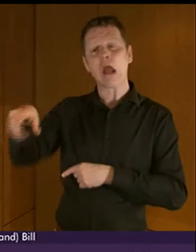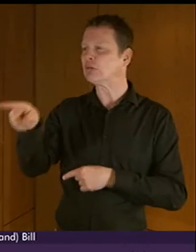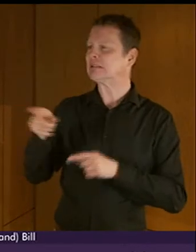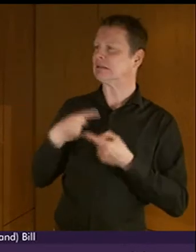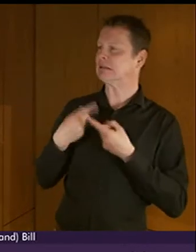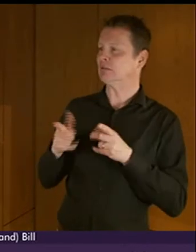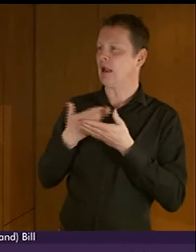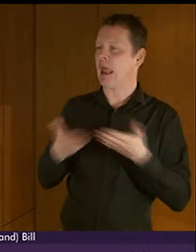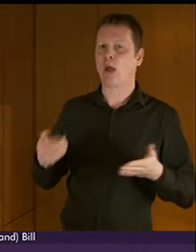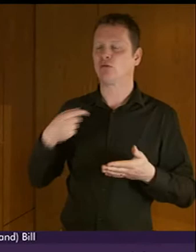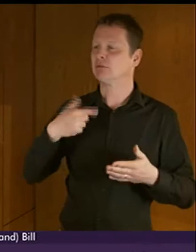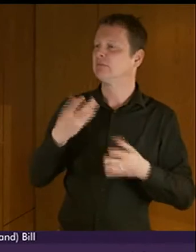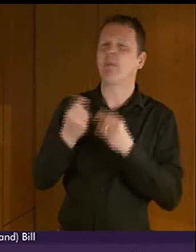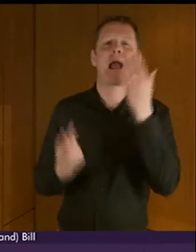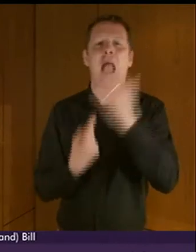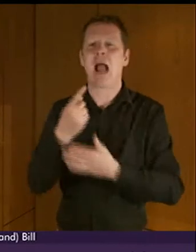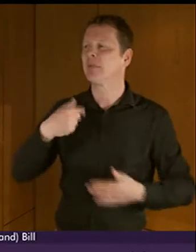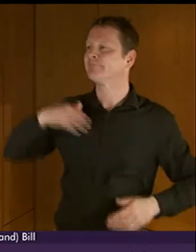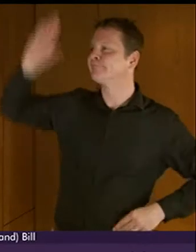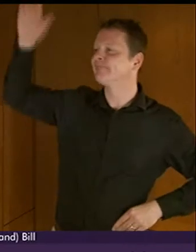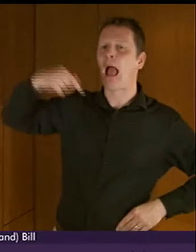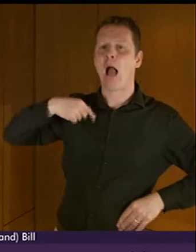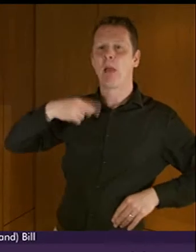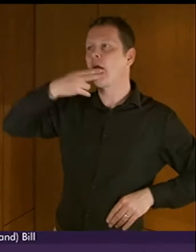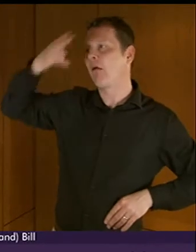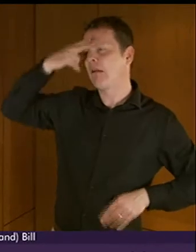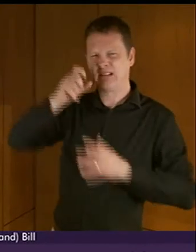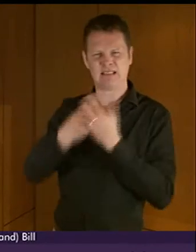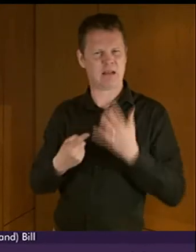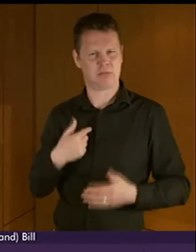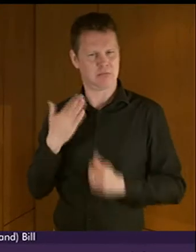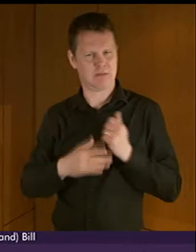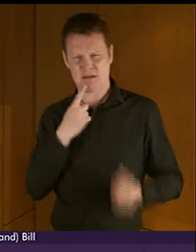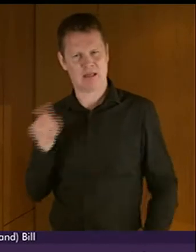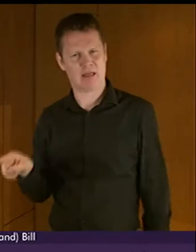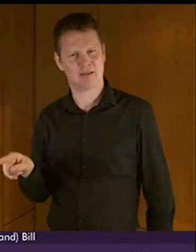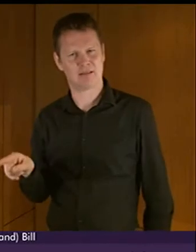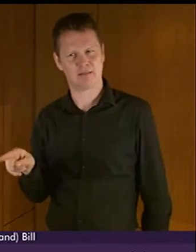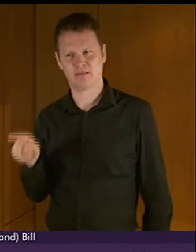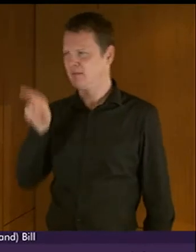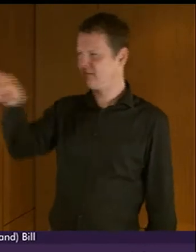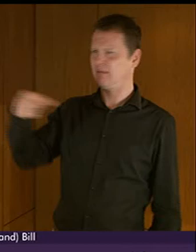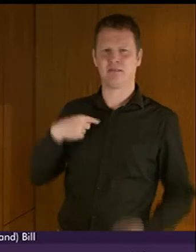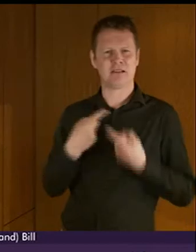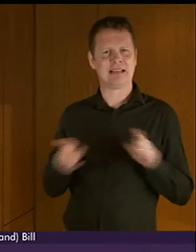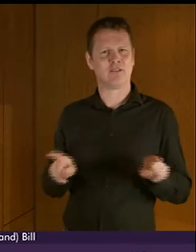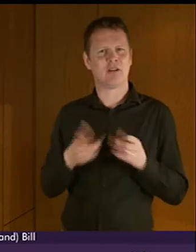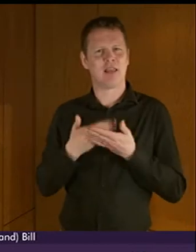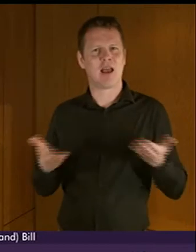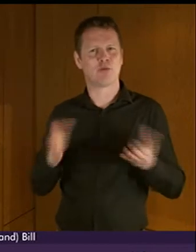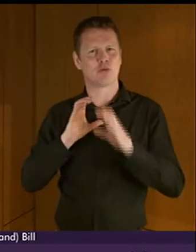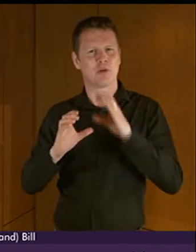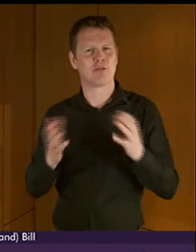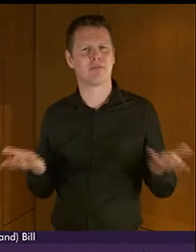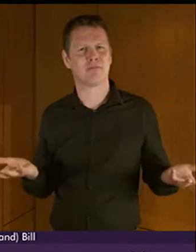language and define ourselves as being disabled it's simply two people who use a different language to communicate